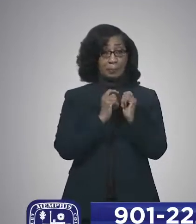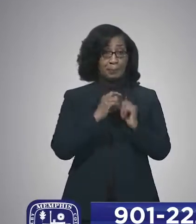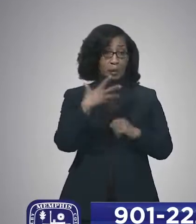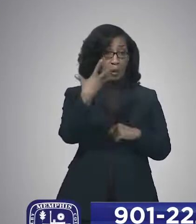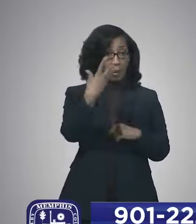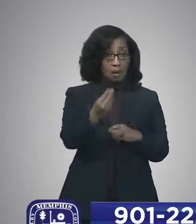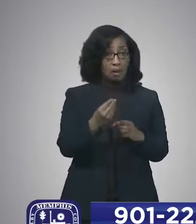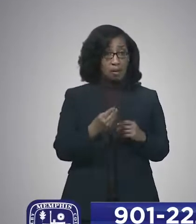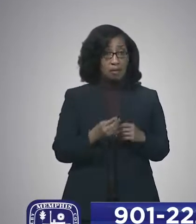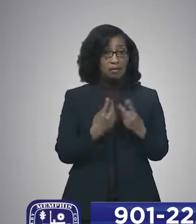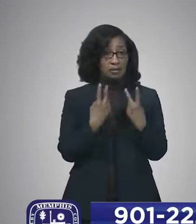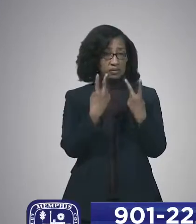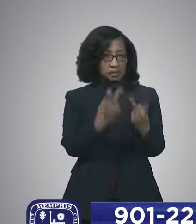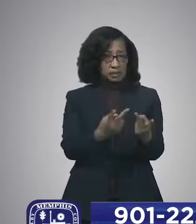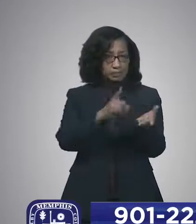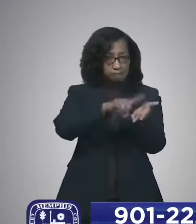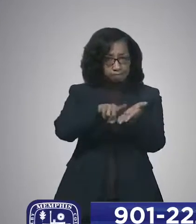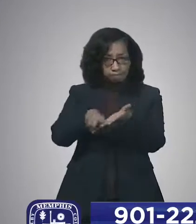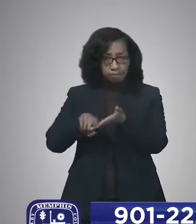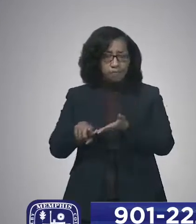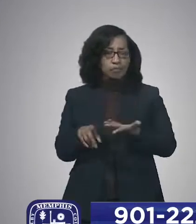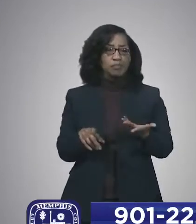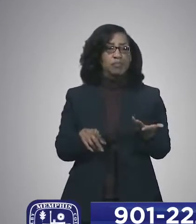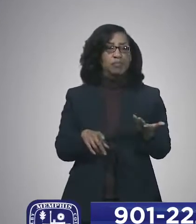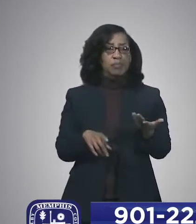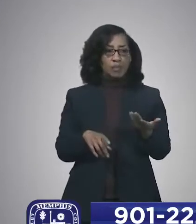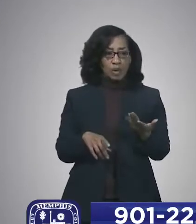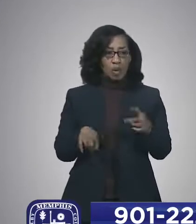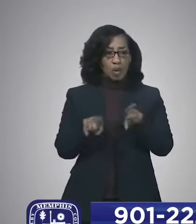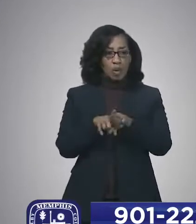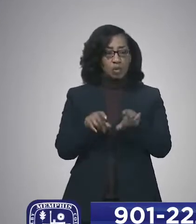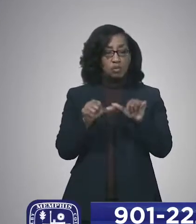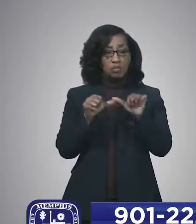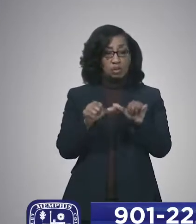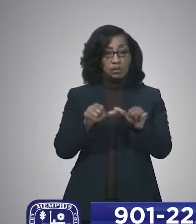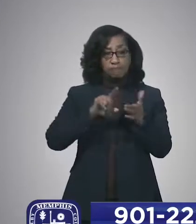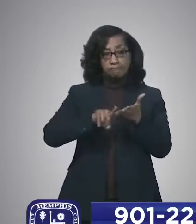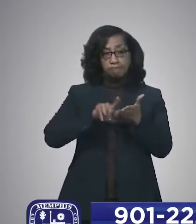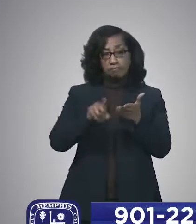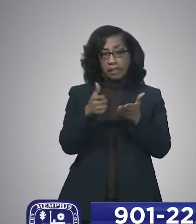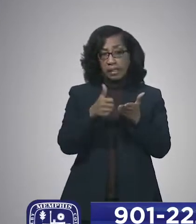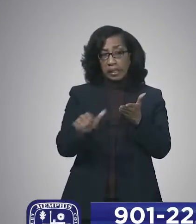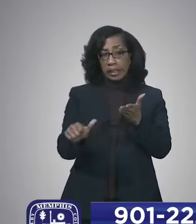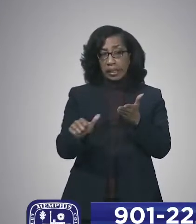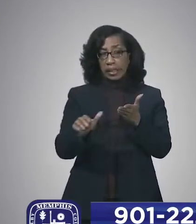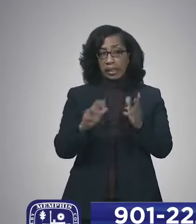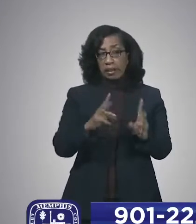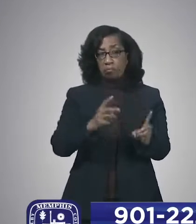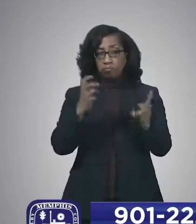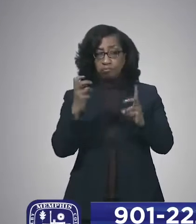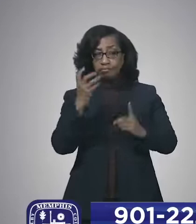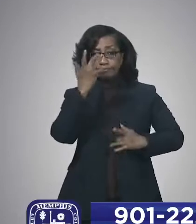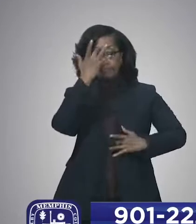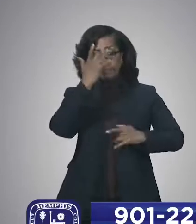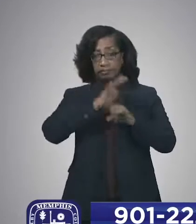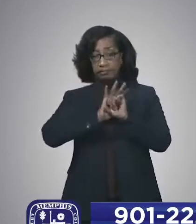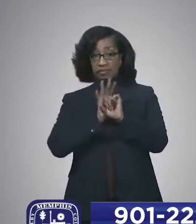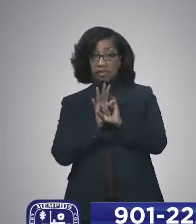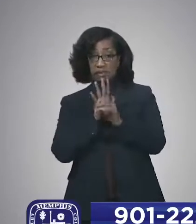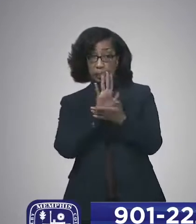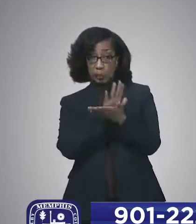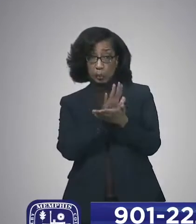investigates the report, also continues to investigate any positive COVID cases within schools.